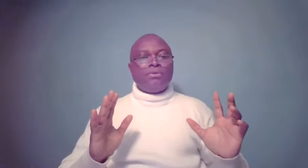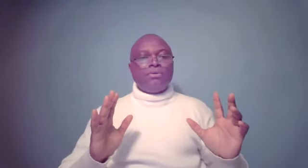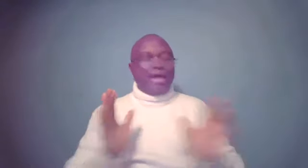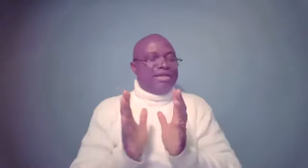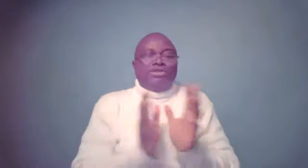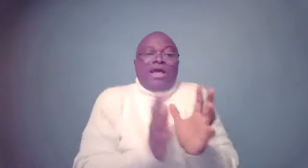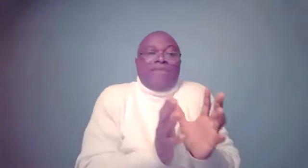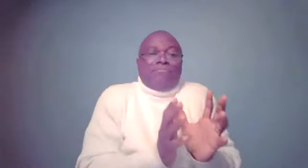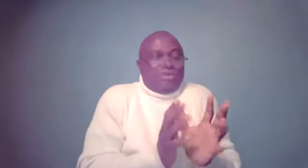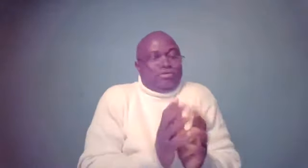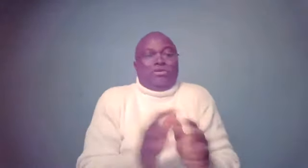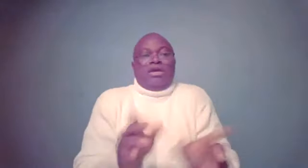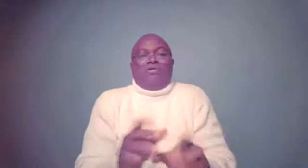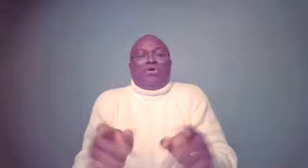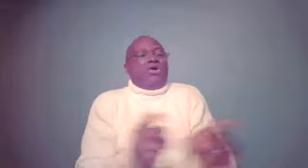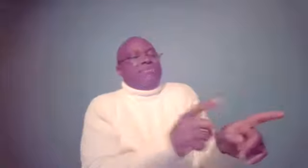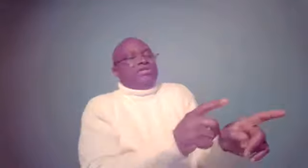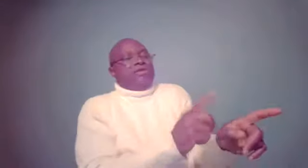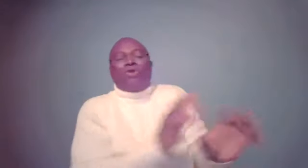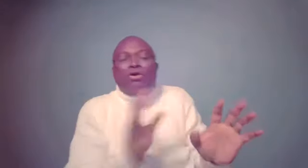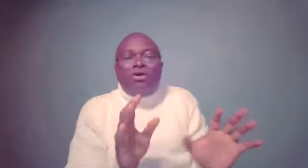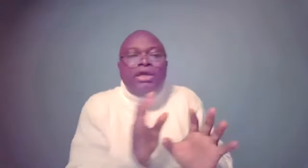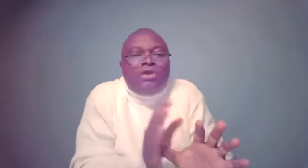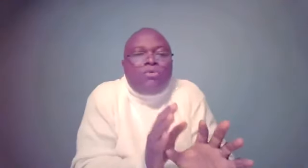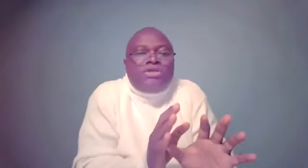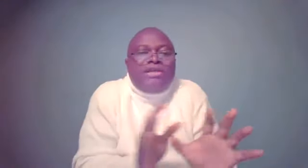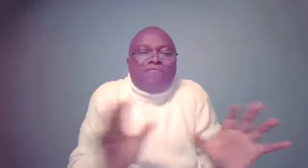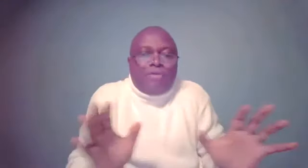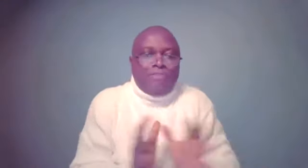And they didn't tell him. Oh, let me tell you. No, no, no. He was hidden from him.